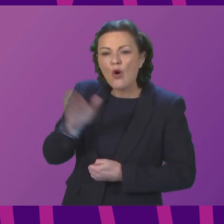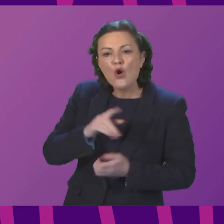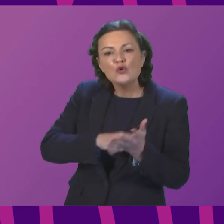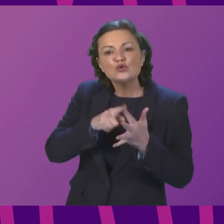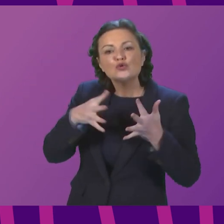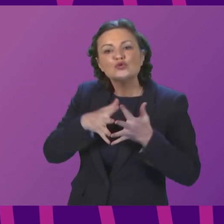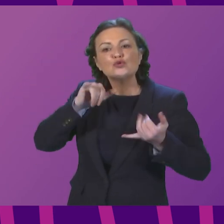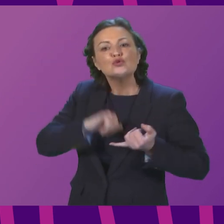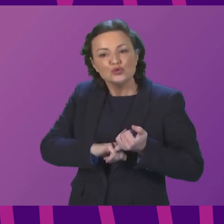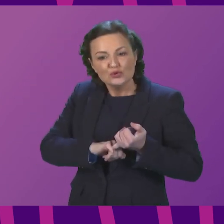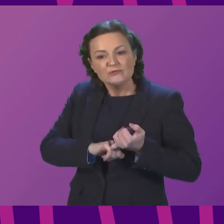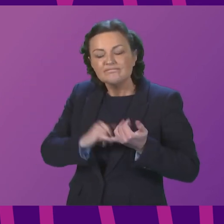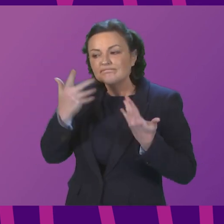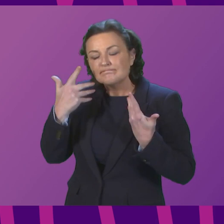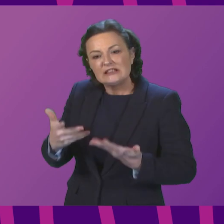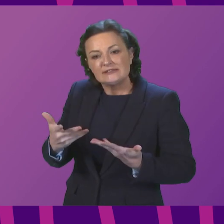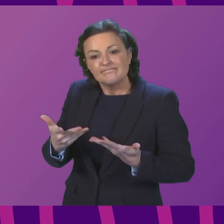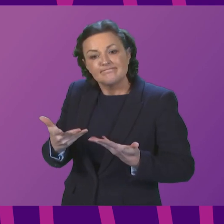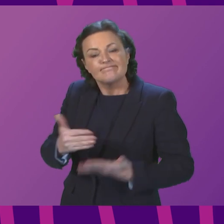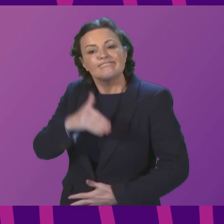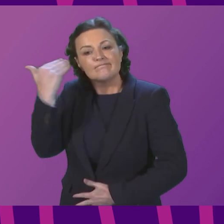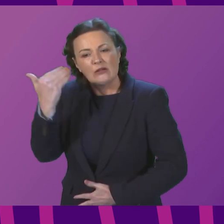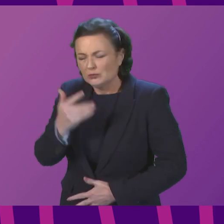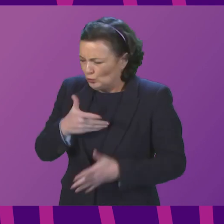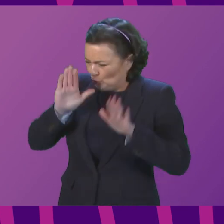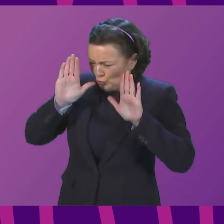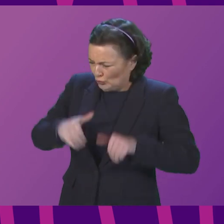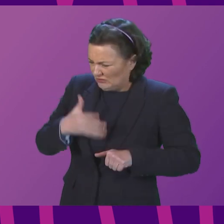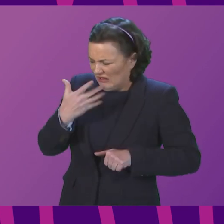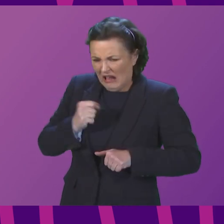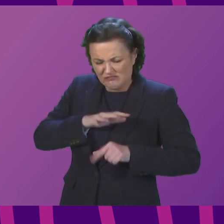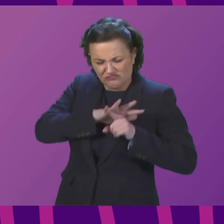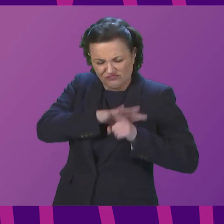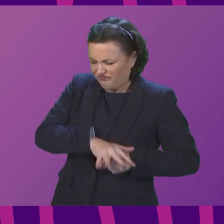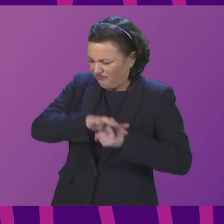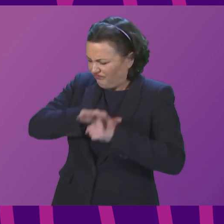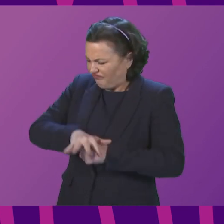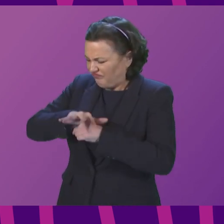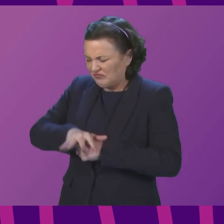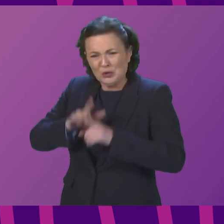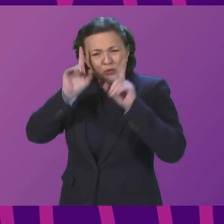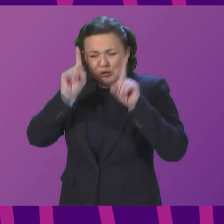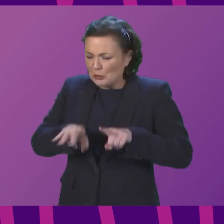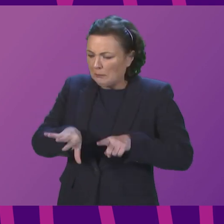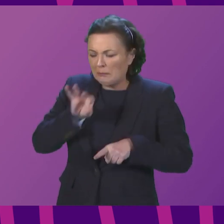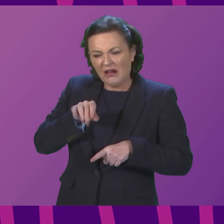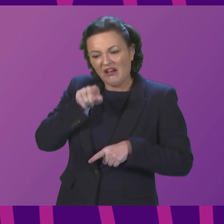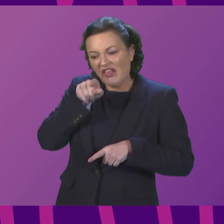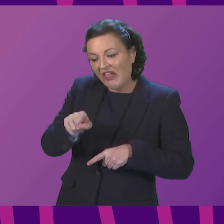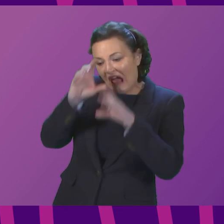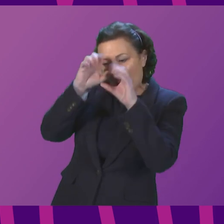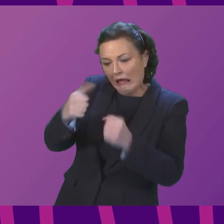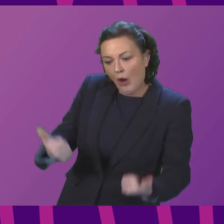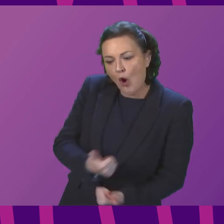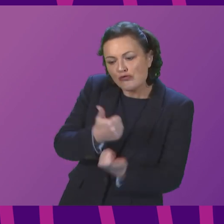We cannot be complacent. There can be no hierarchy of prejudice. We cannot pick and choose. Hate against one is hate